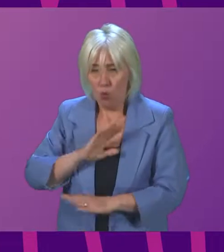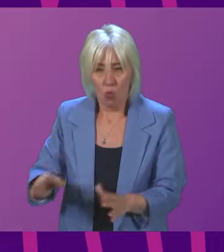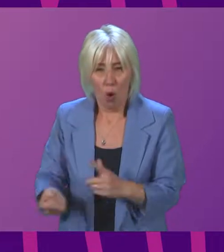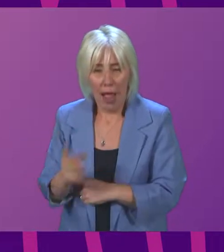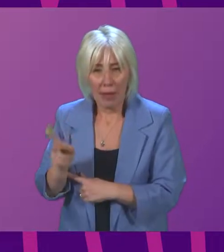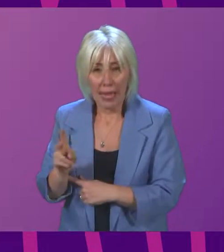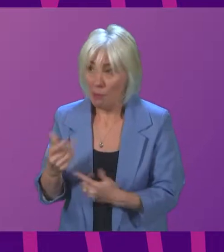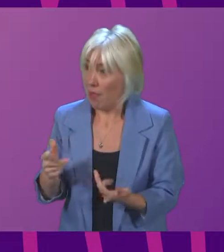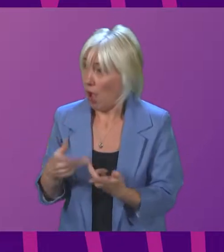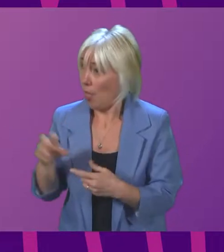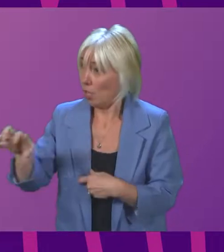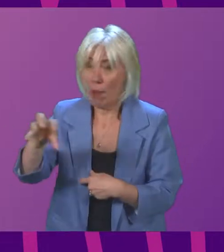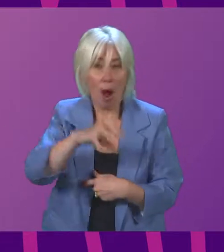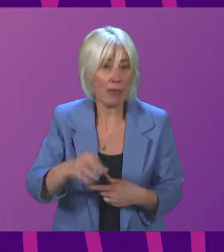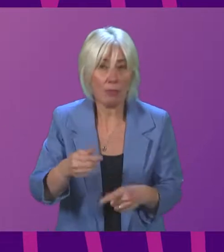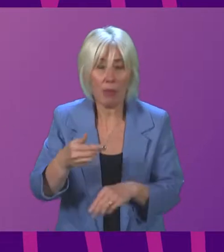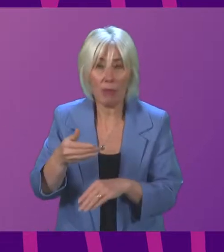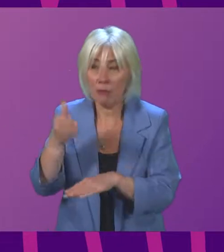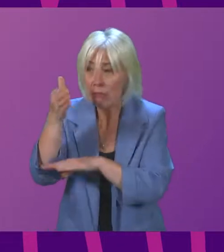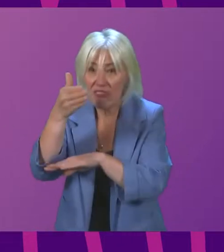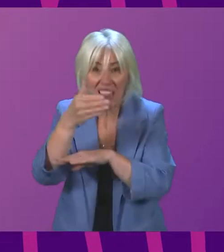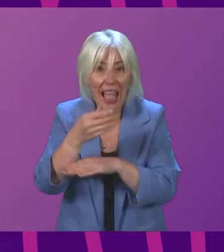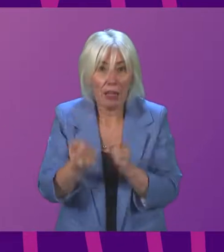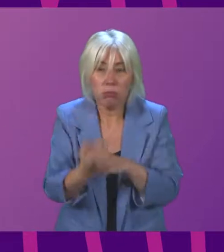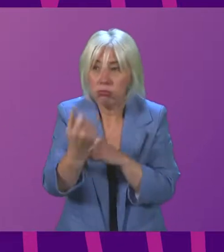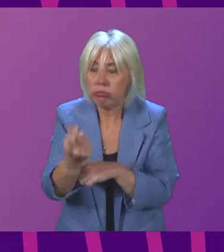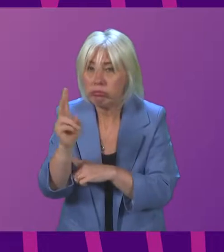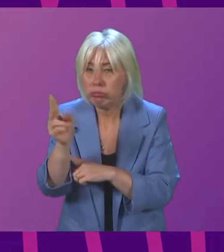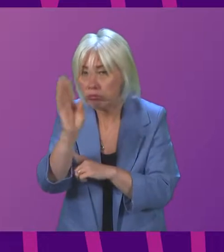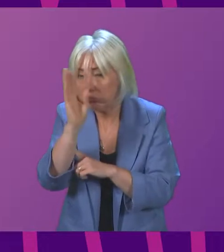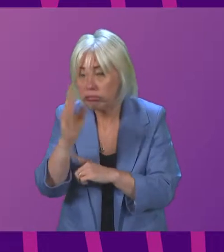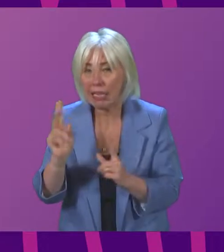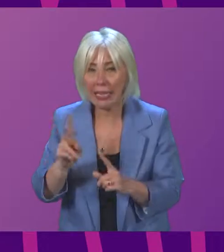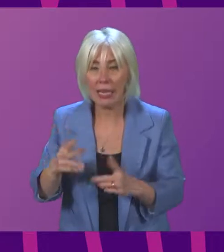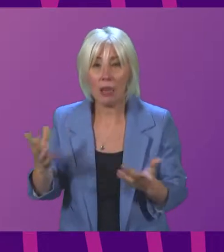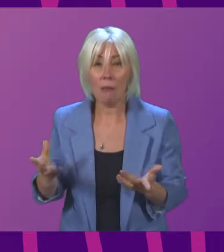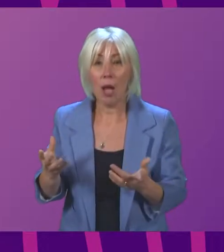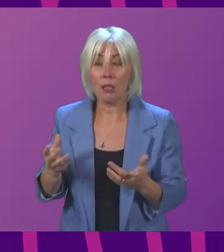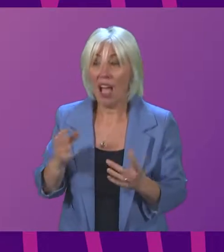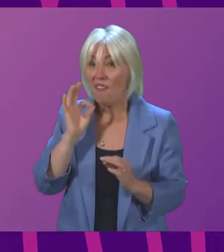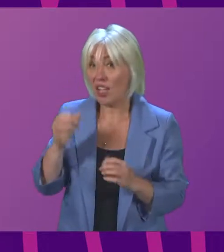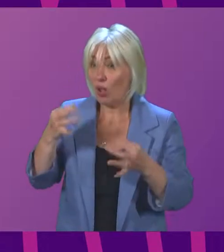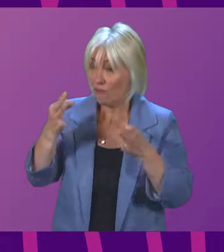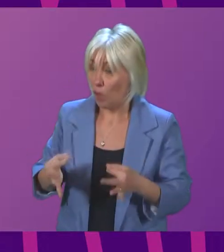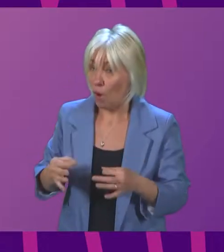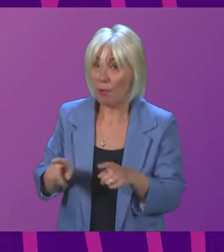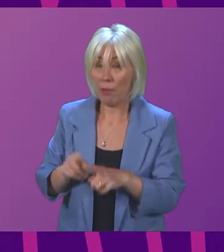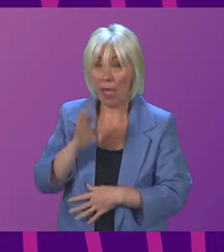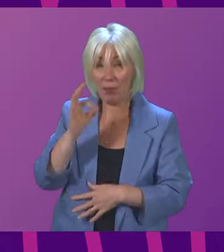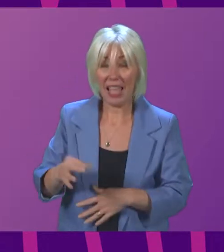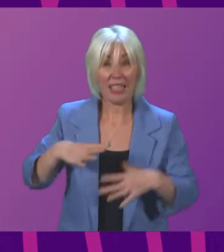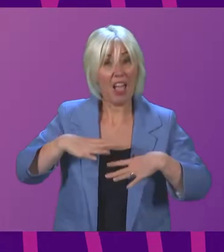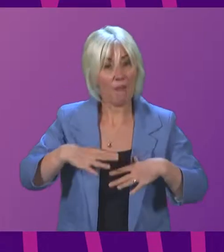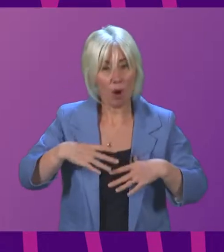flagged in other departments, how are they being surfaced? I have also asked all health boards, and I will ask them formally, but have asked them informally to look at their own paediatric